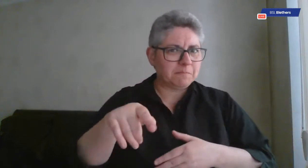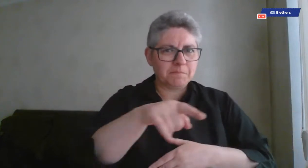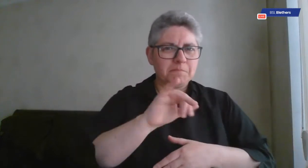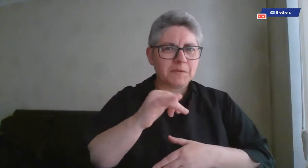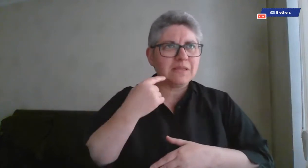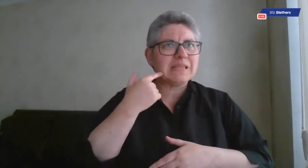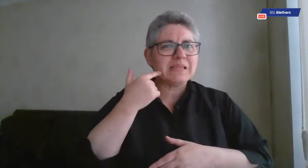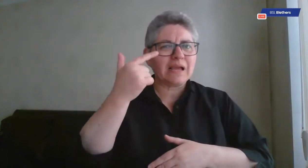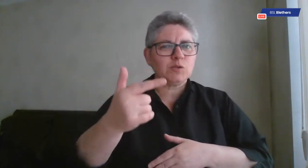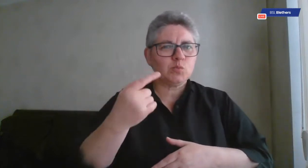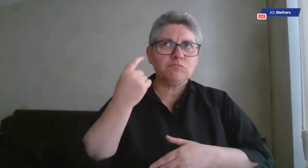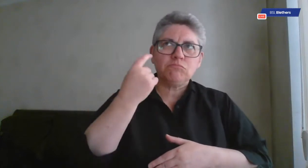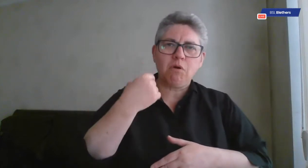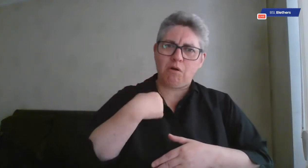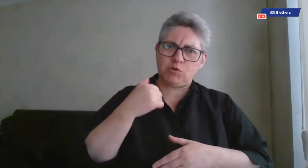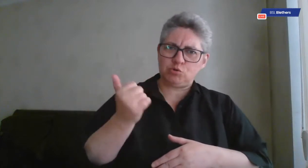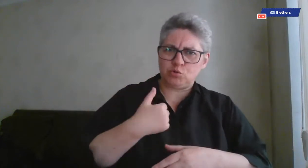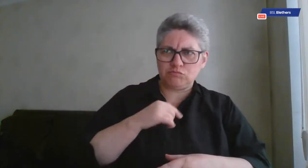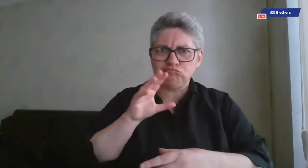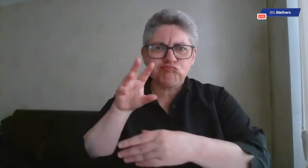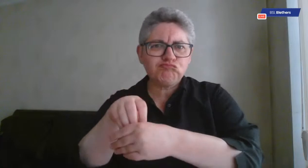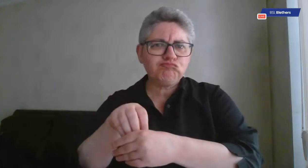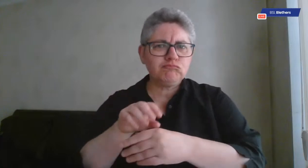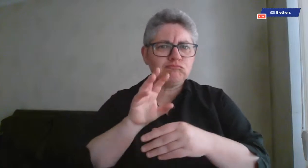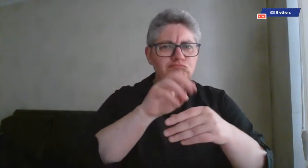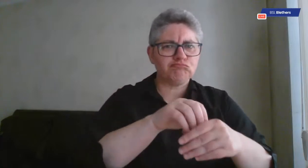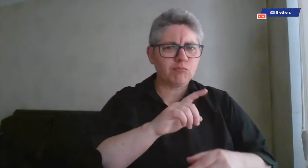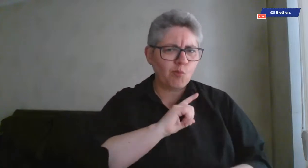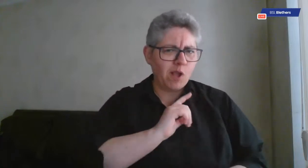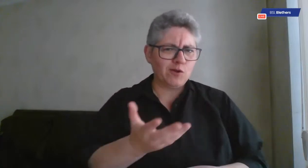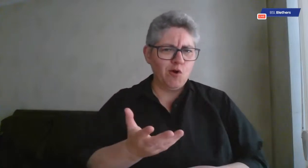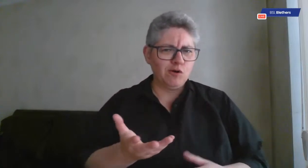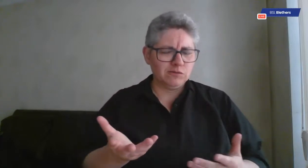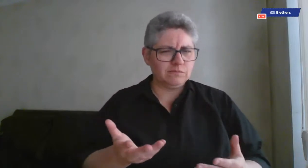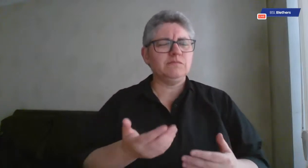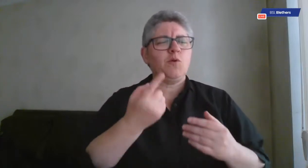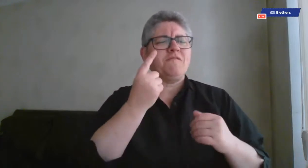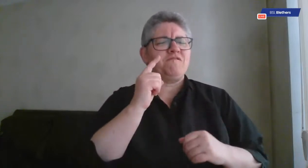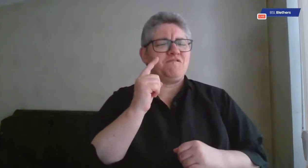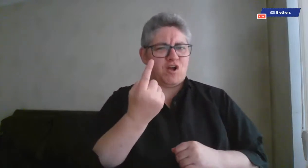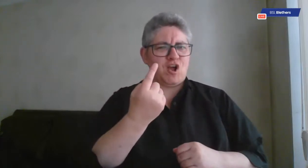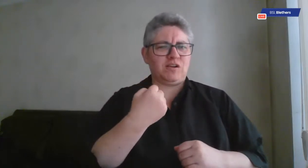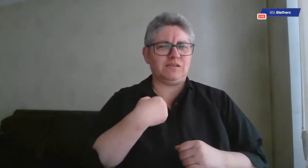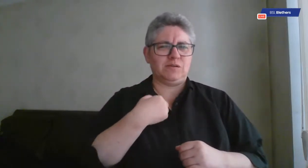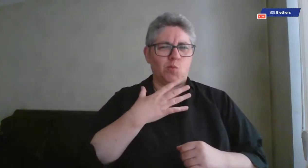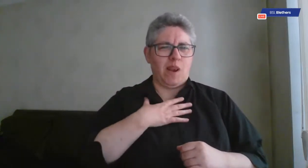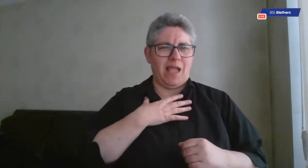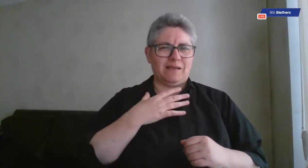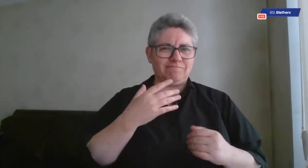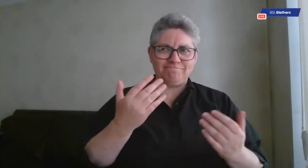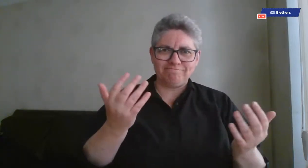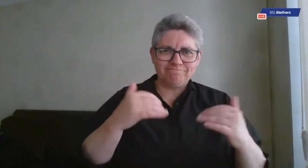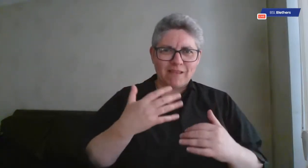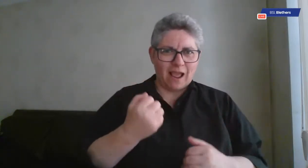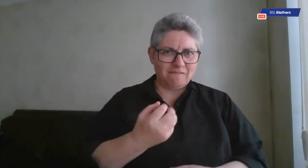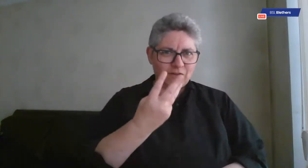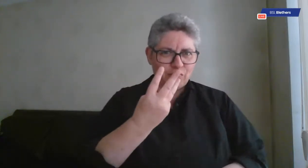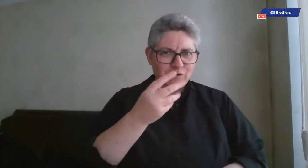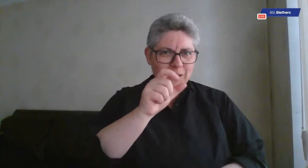we thought this was the perfect time to have this discussion so that you might consider volunteering and get involved in Volunteers